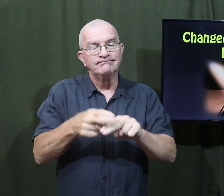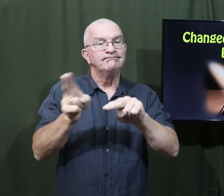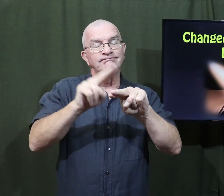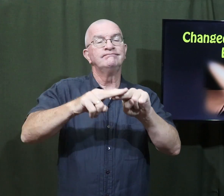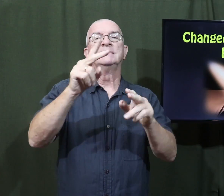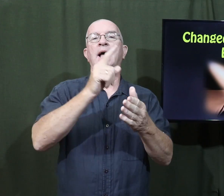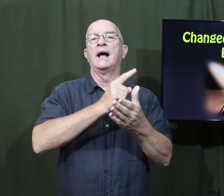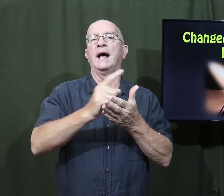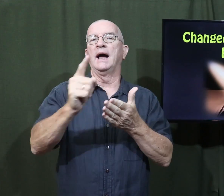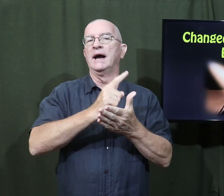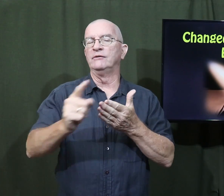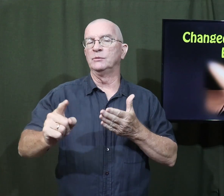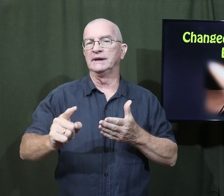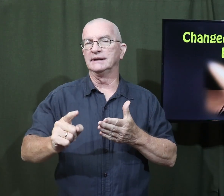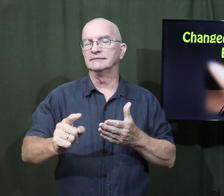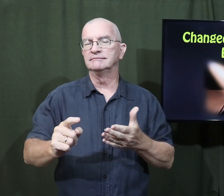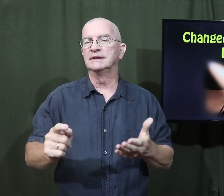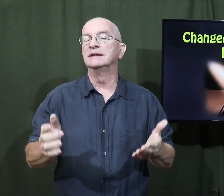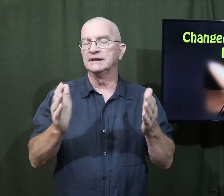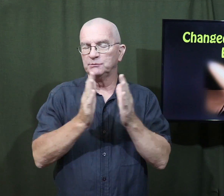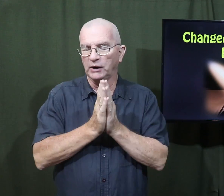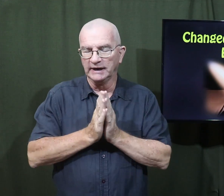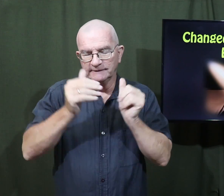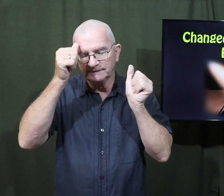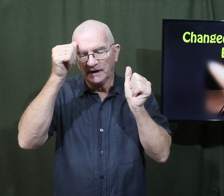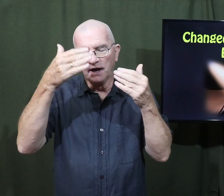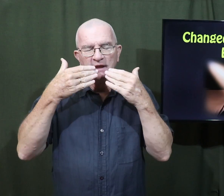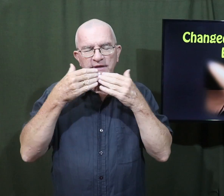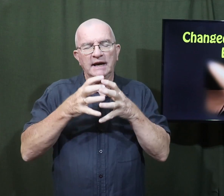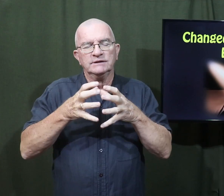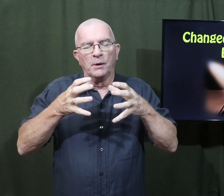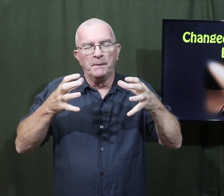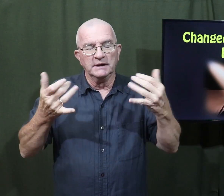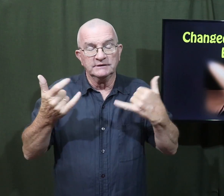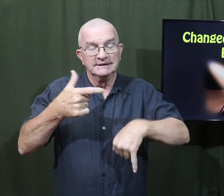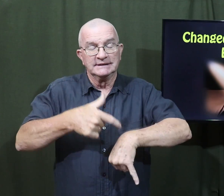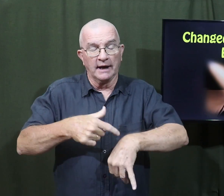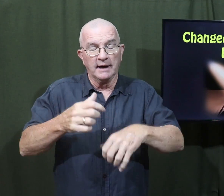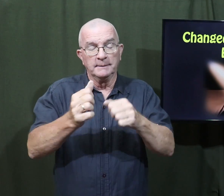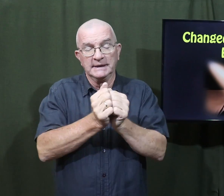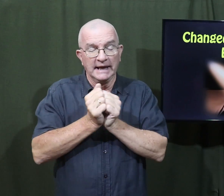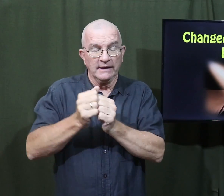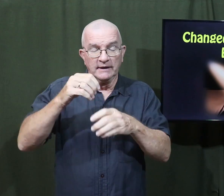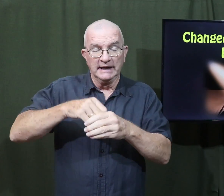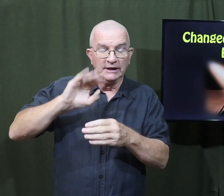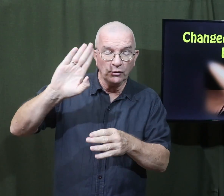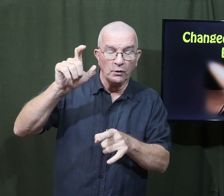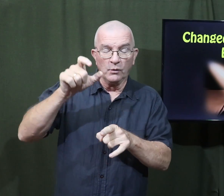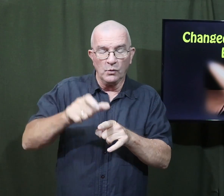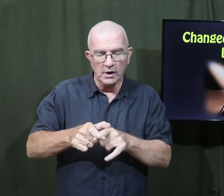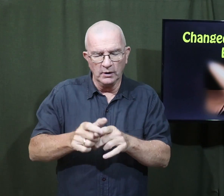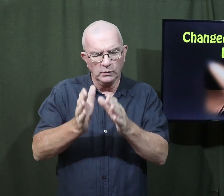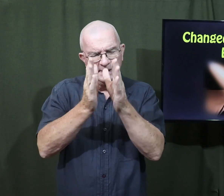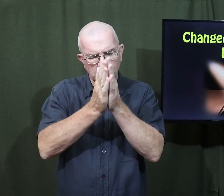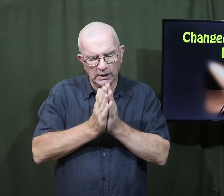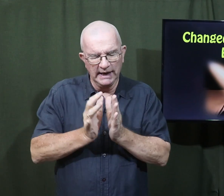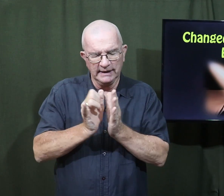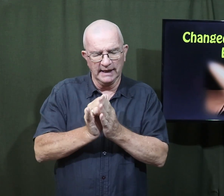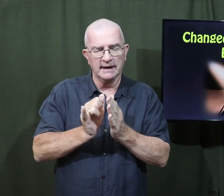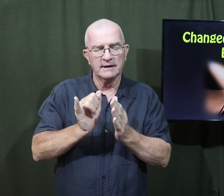will increase every week. Let's pray. Father, thank you so much for this time. In your Word, we pray